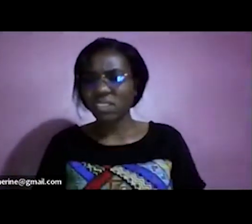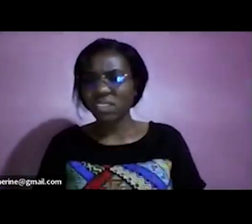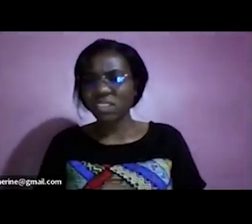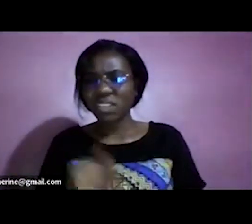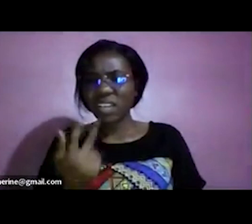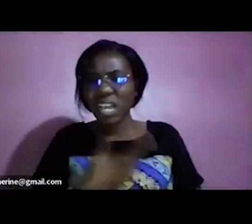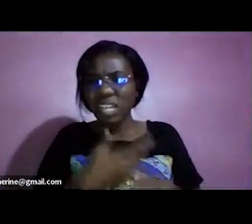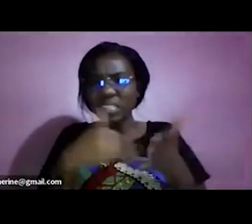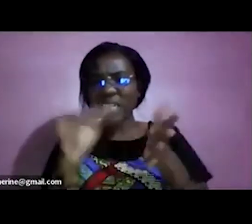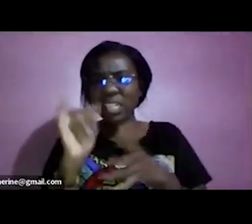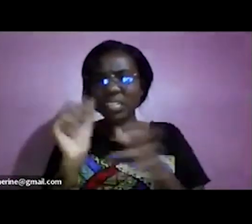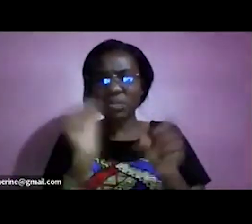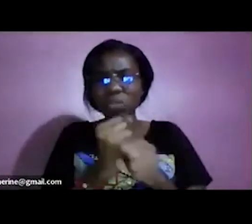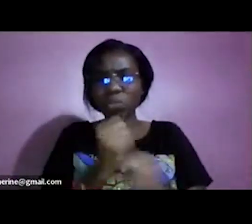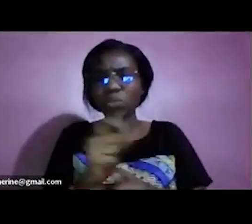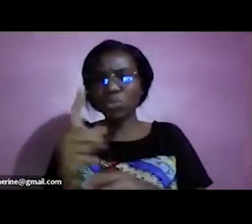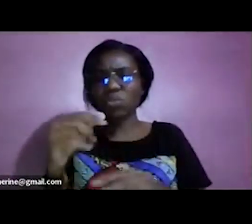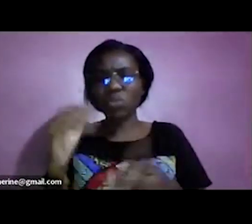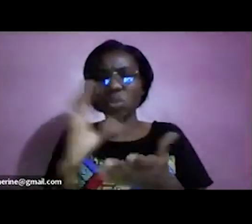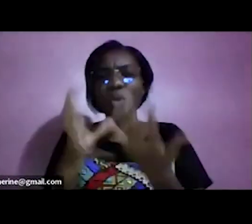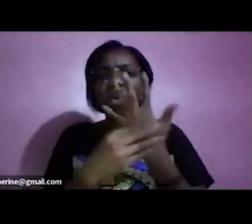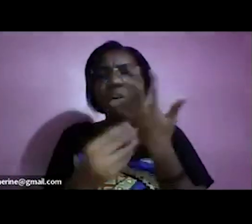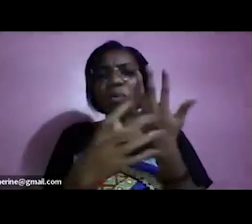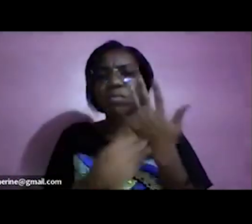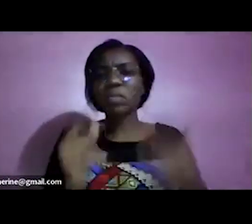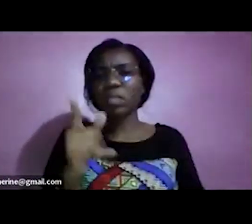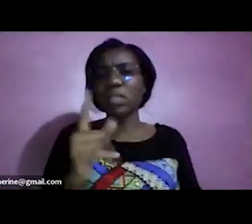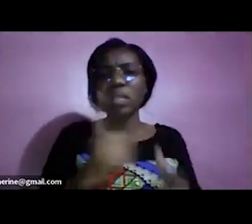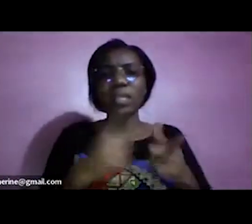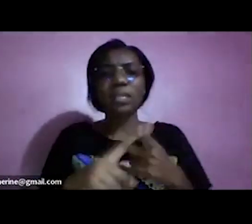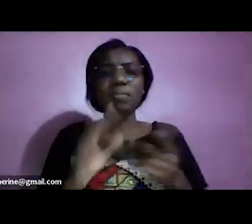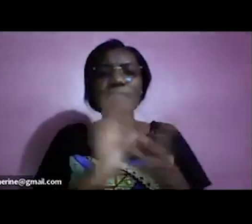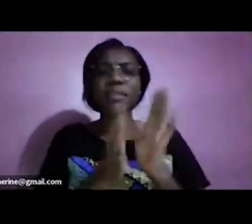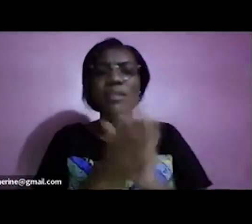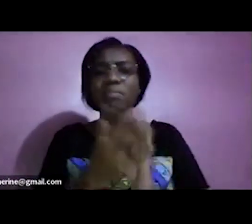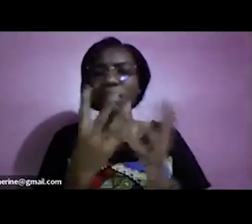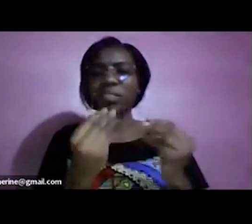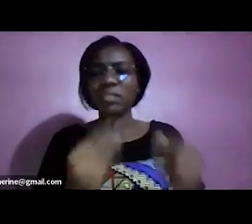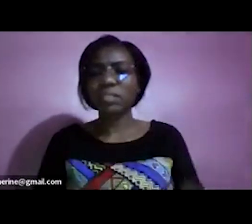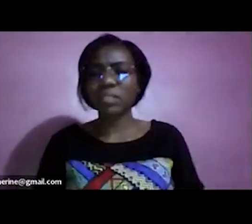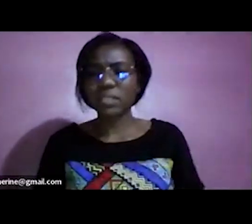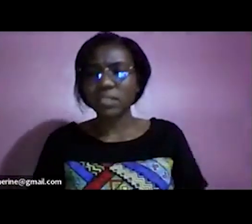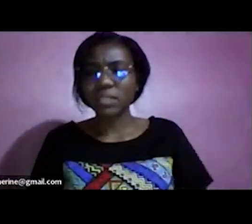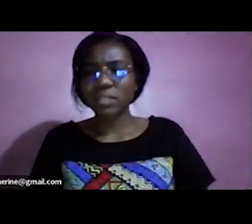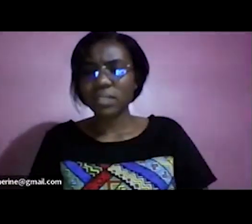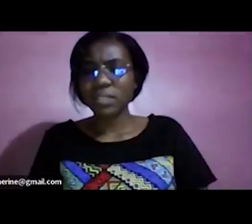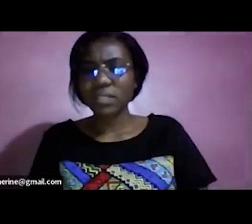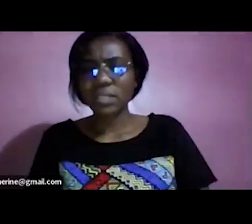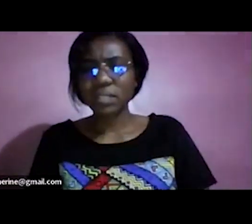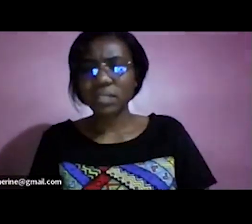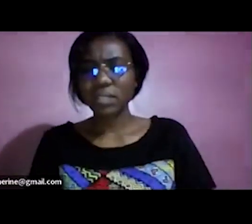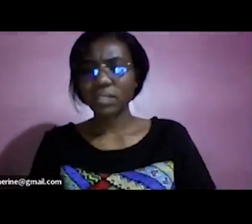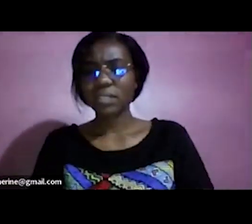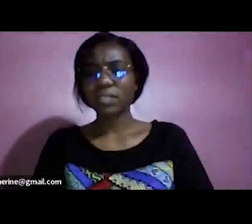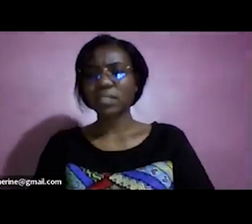to do that if you can copy our link it will be easier or i don't know jacinta are you able to see that number somebody has given their number